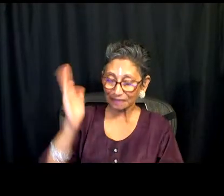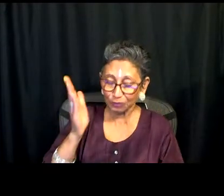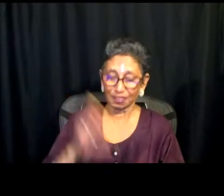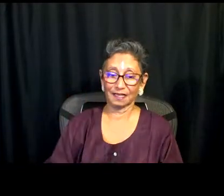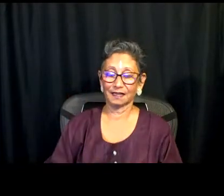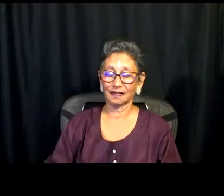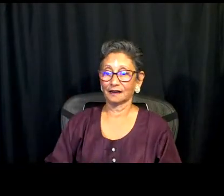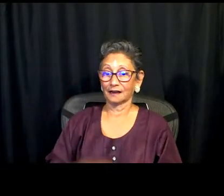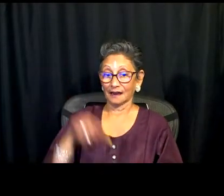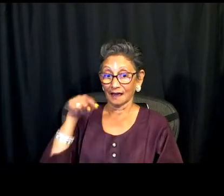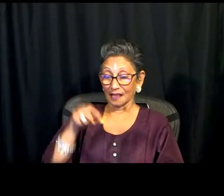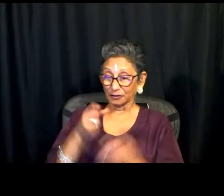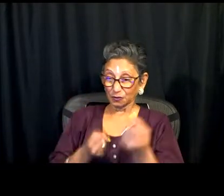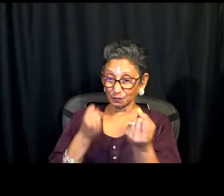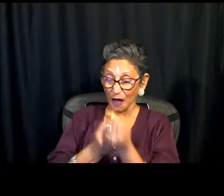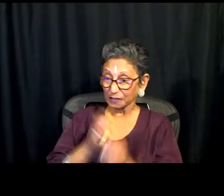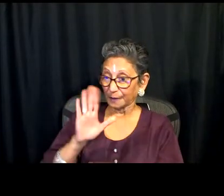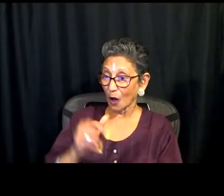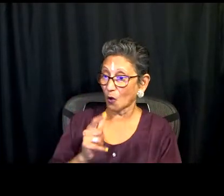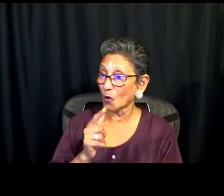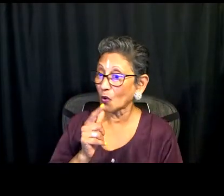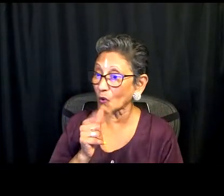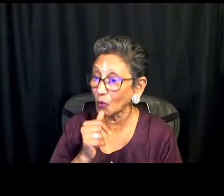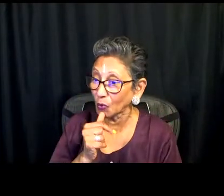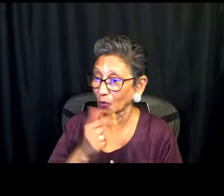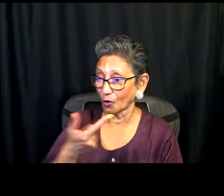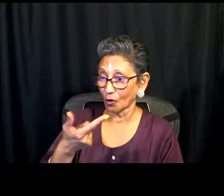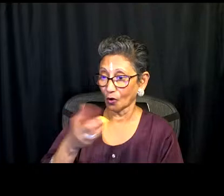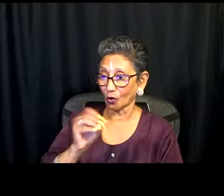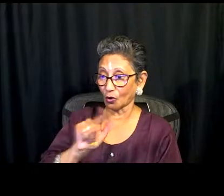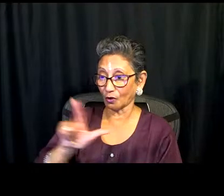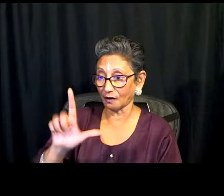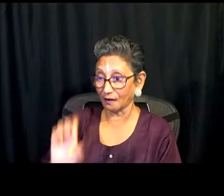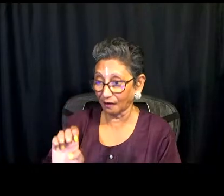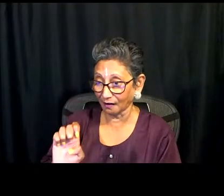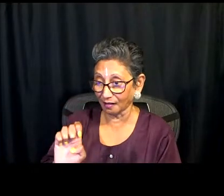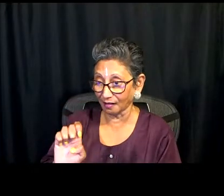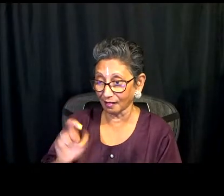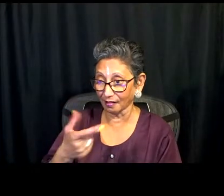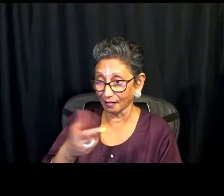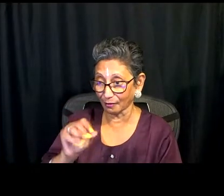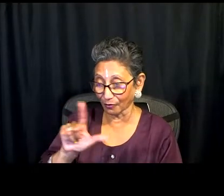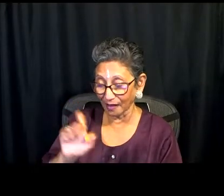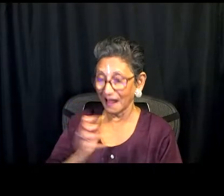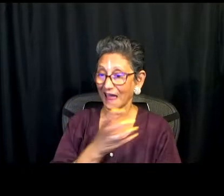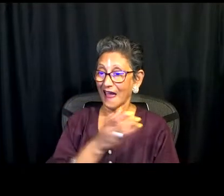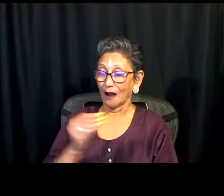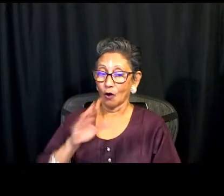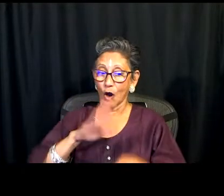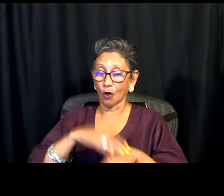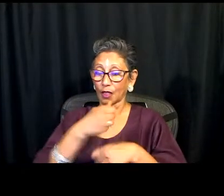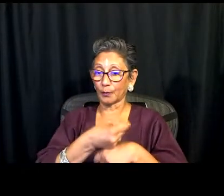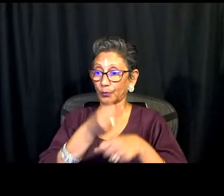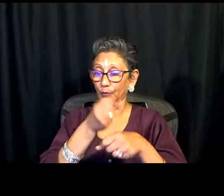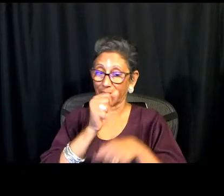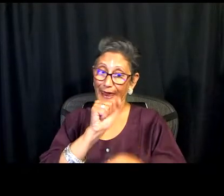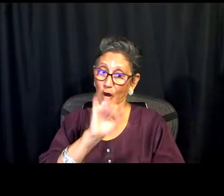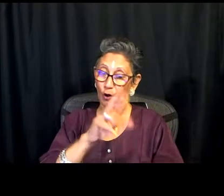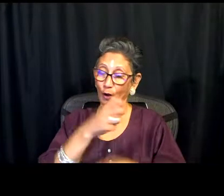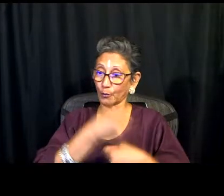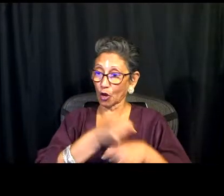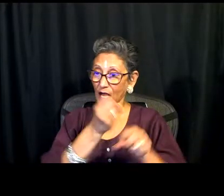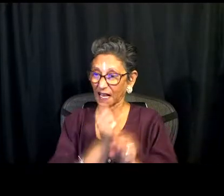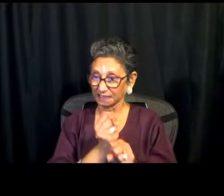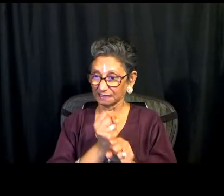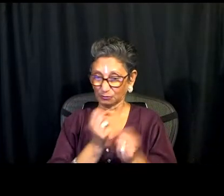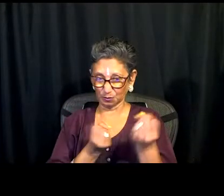audience but i must say mallory thank you for your amazing and fabulous presentation today